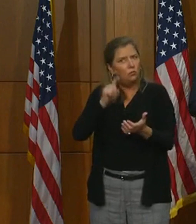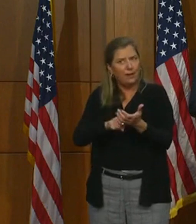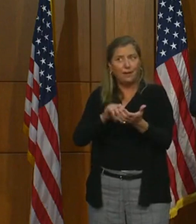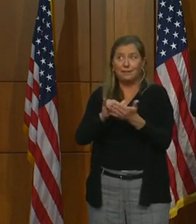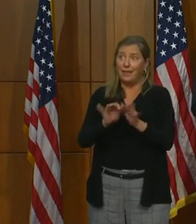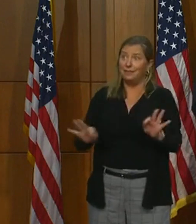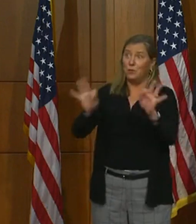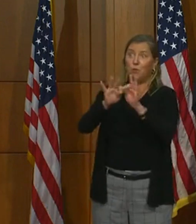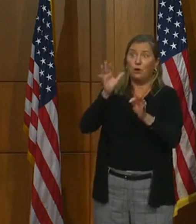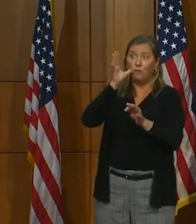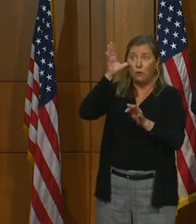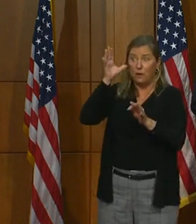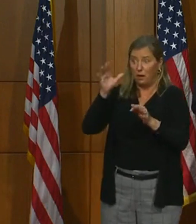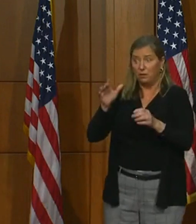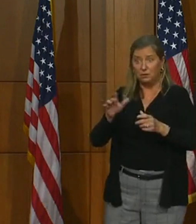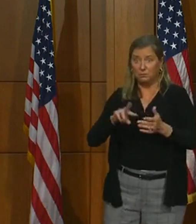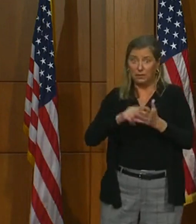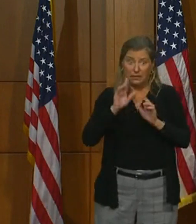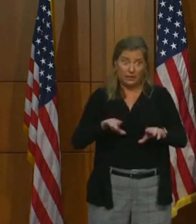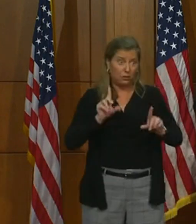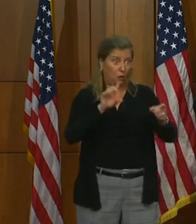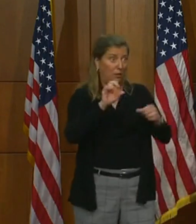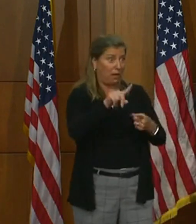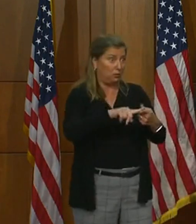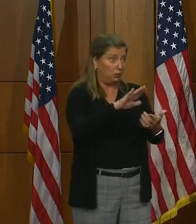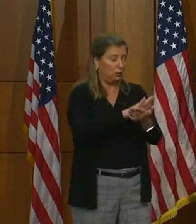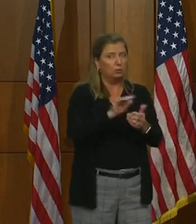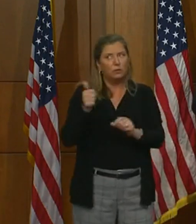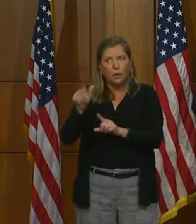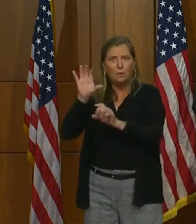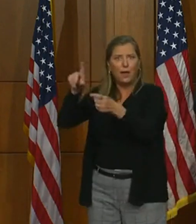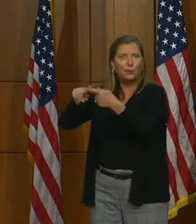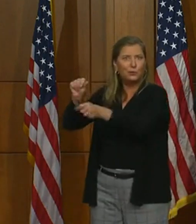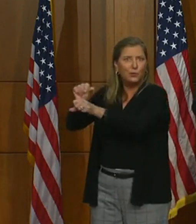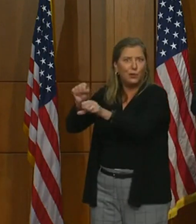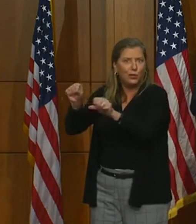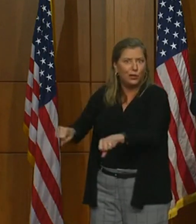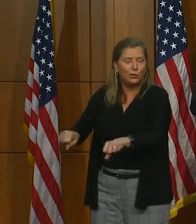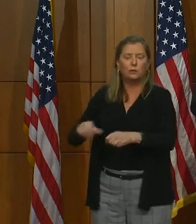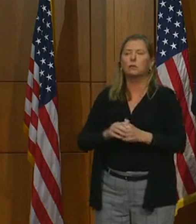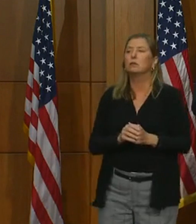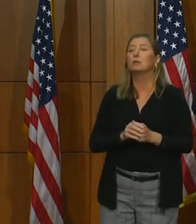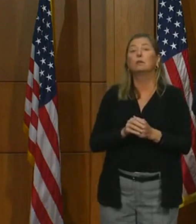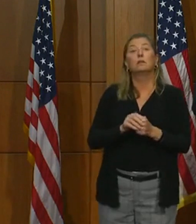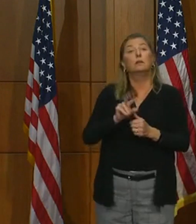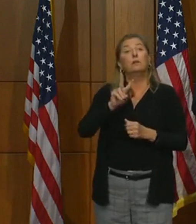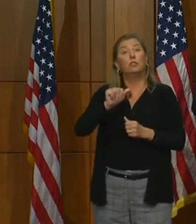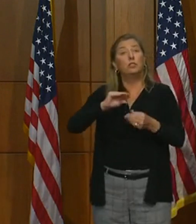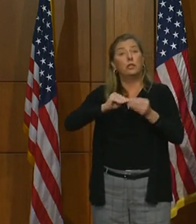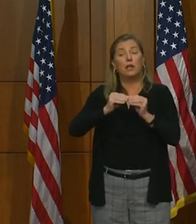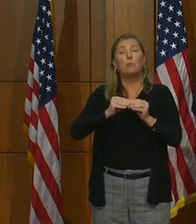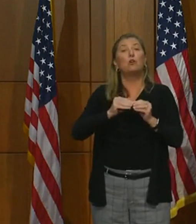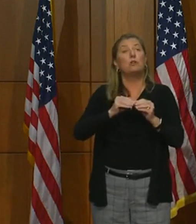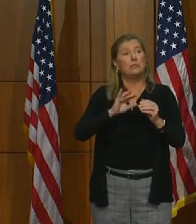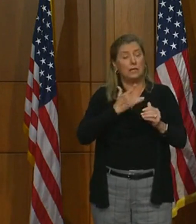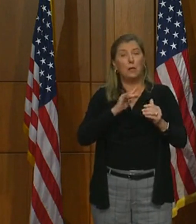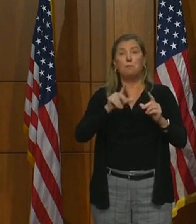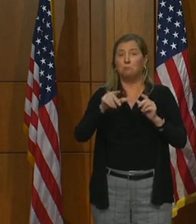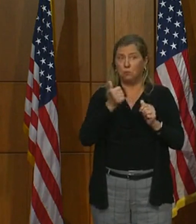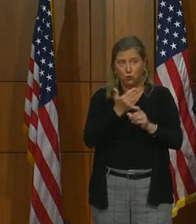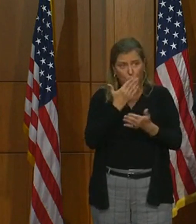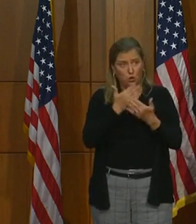parents getting back to work. As Virginians numbers continue to trend positively, we have moved through these reopening phases